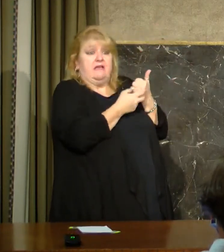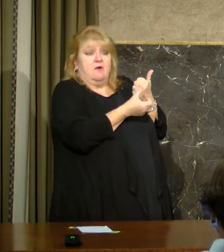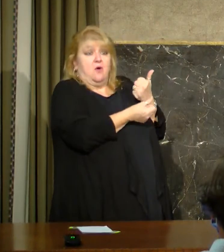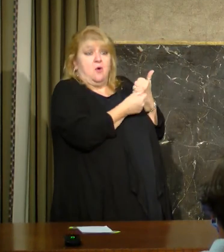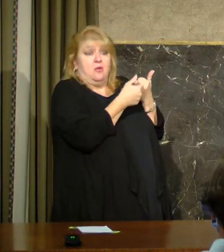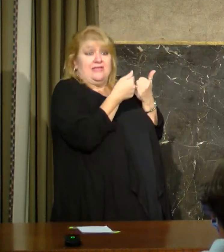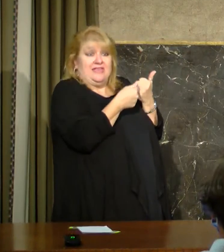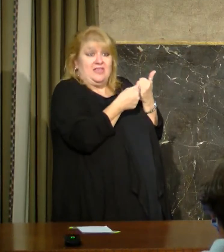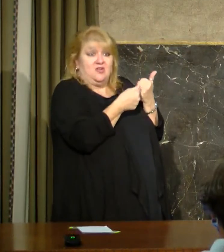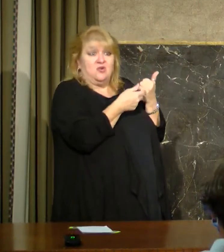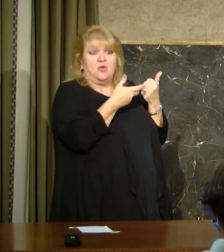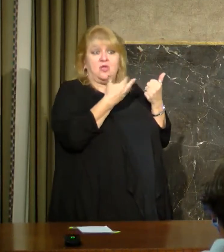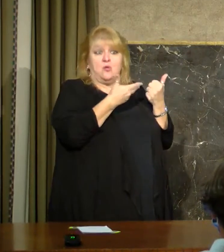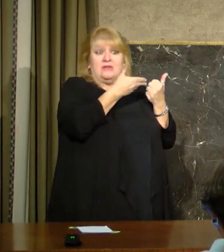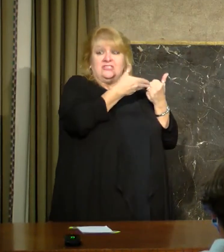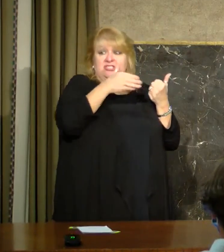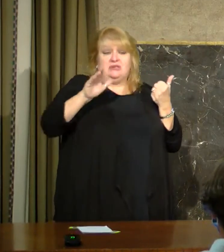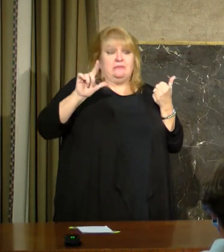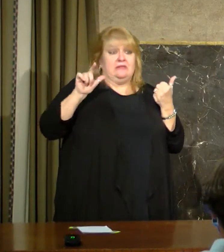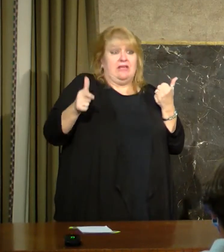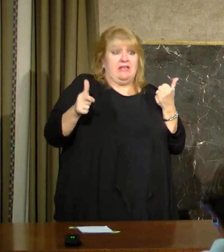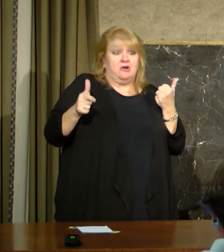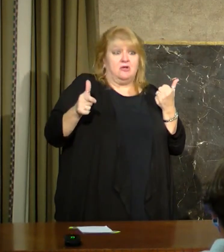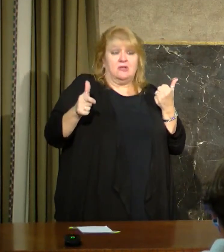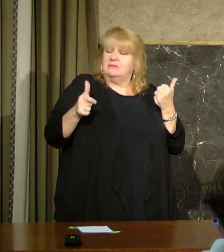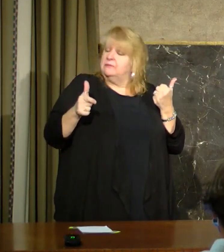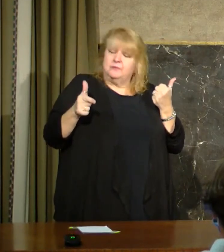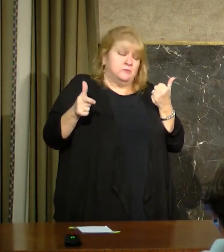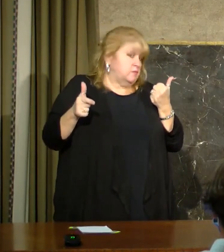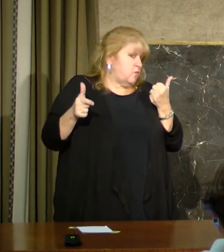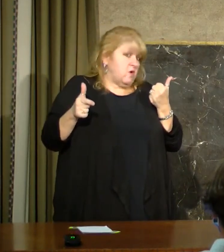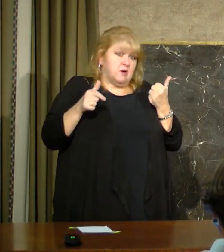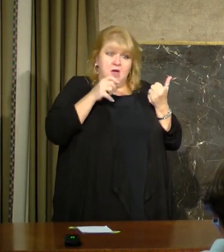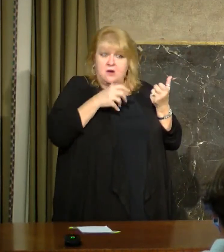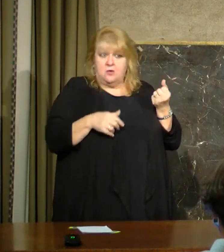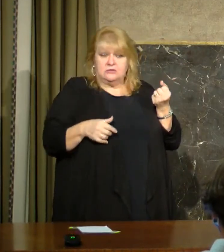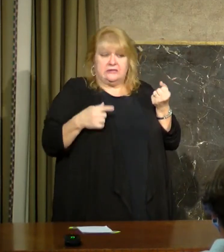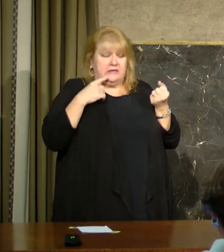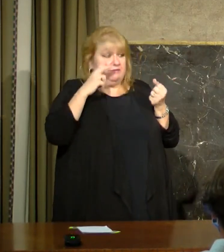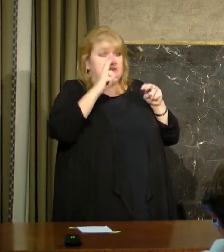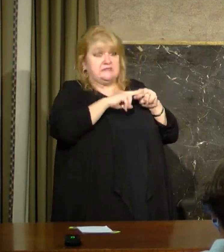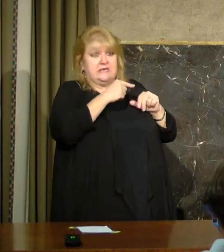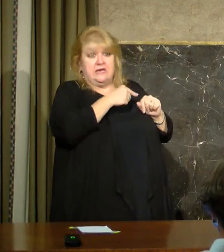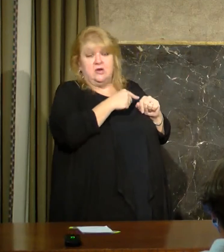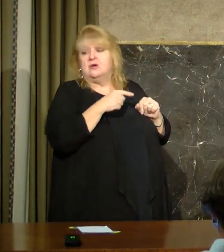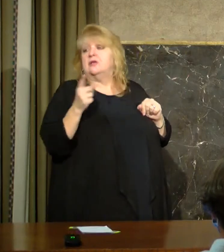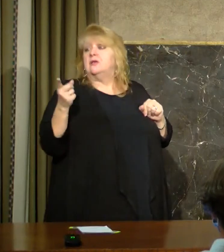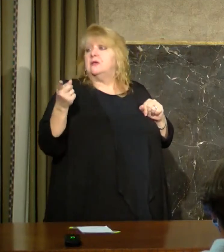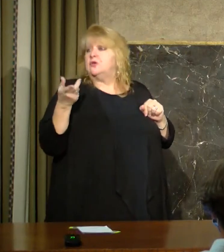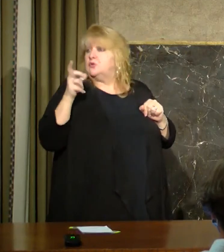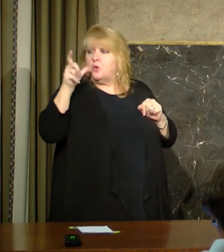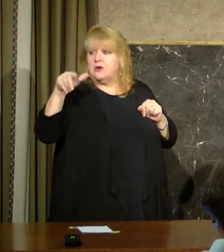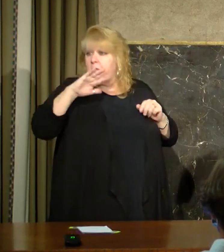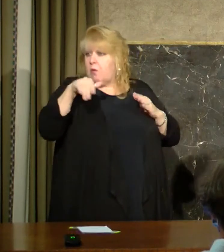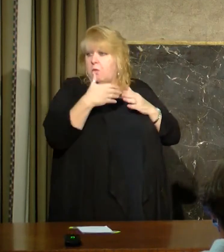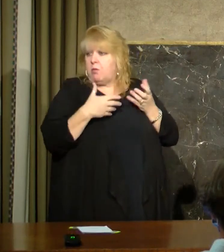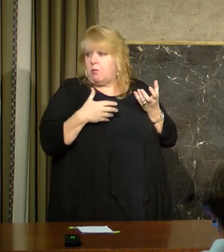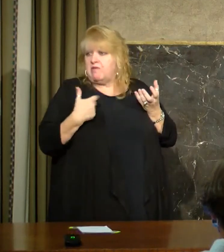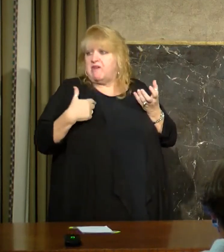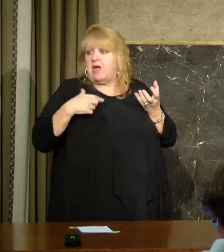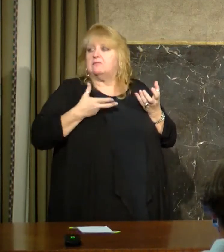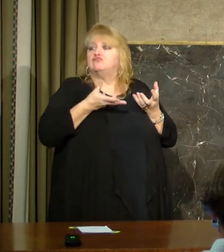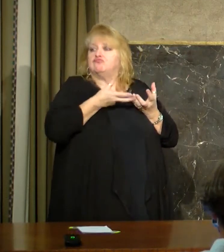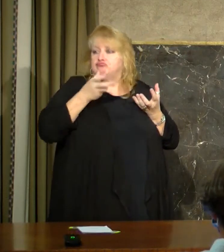an entity that's then going to administer them. If they're going to sit on the shelf, we're going to go send them out. And that